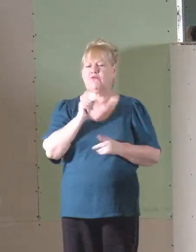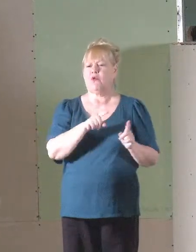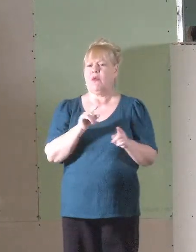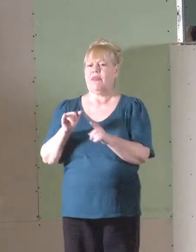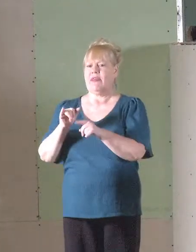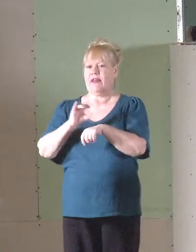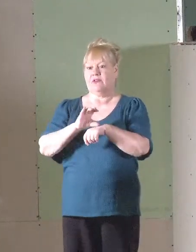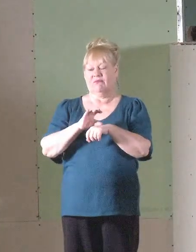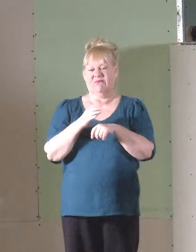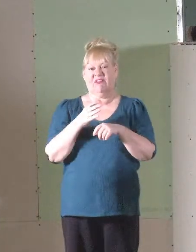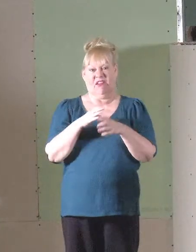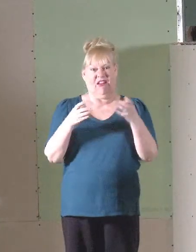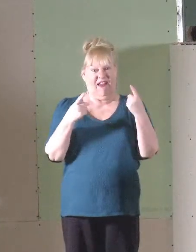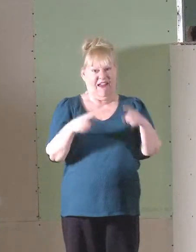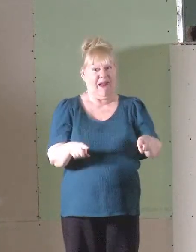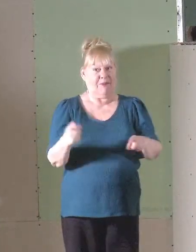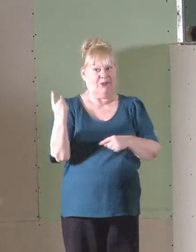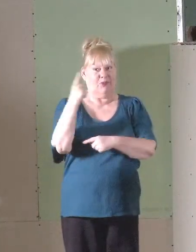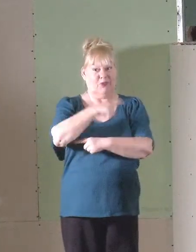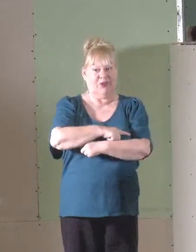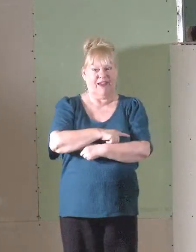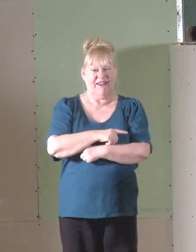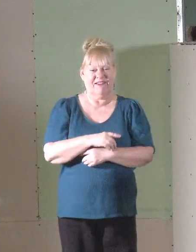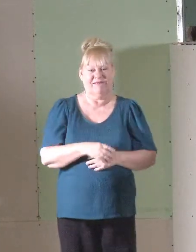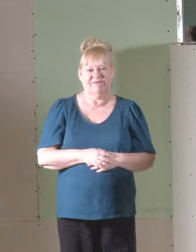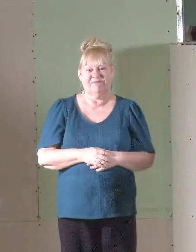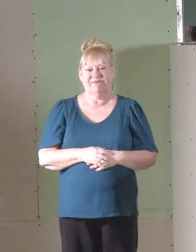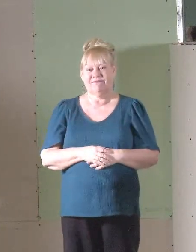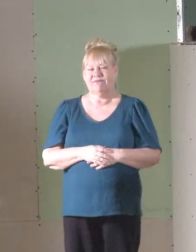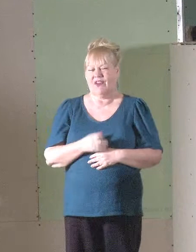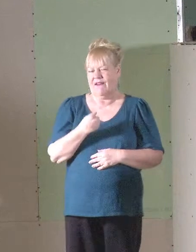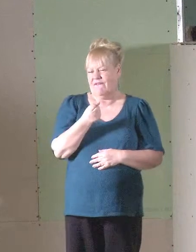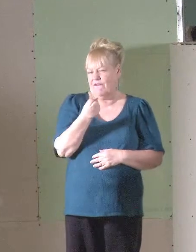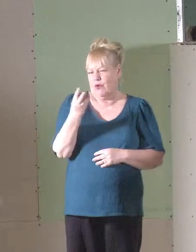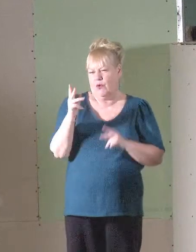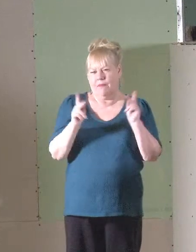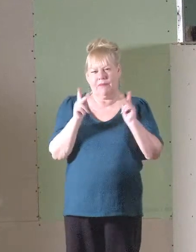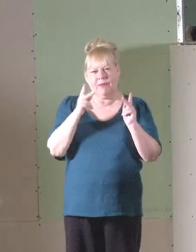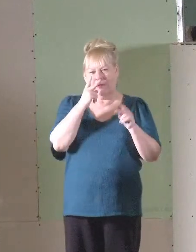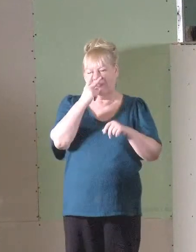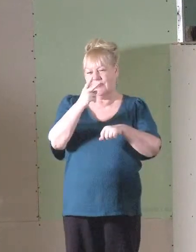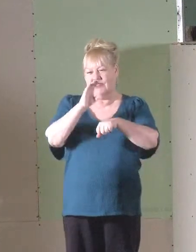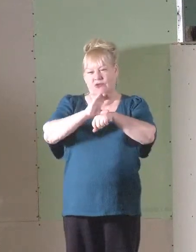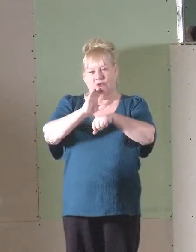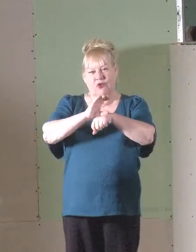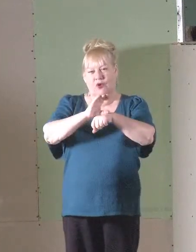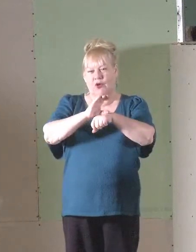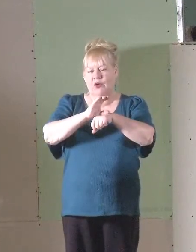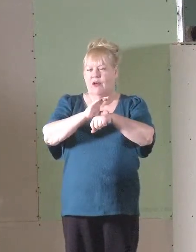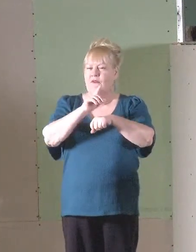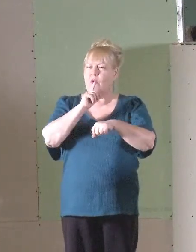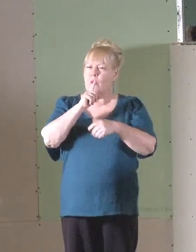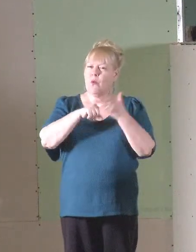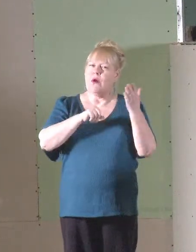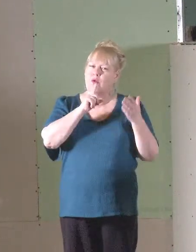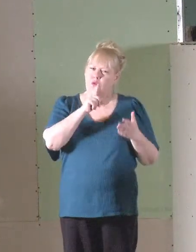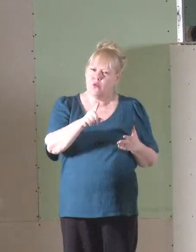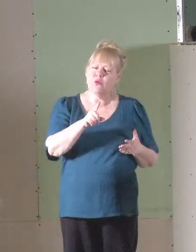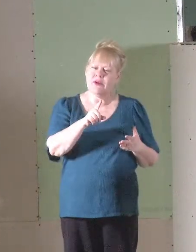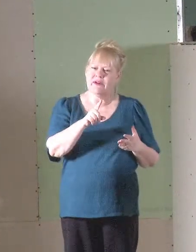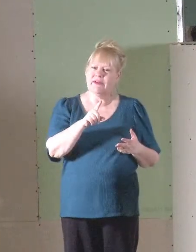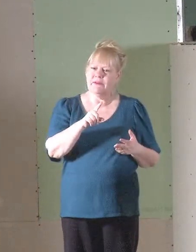lot of that happening in our world today. Very few people see church for what it truly is.